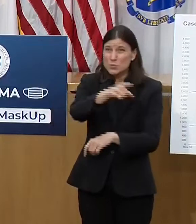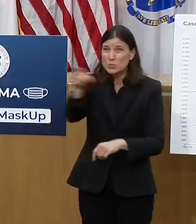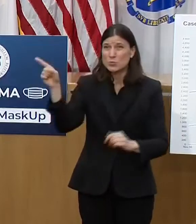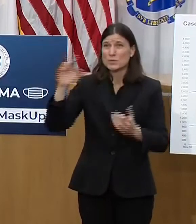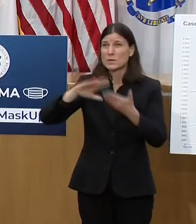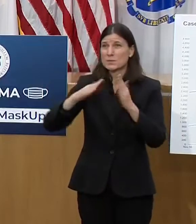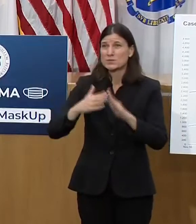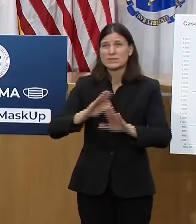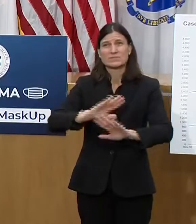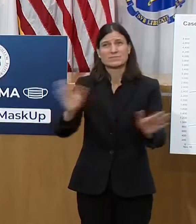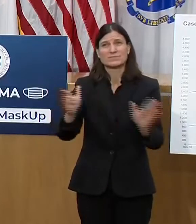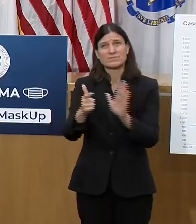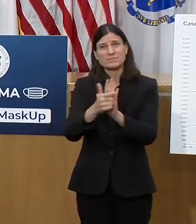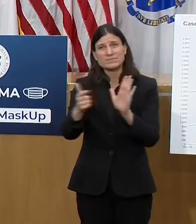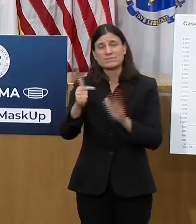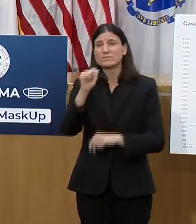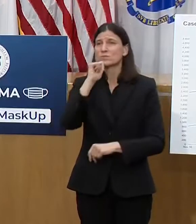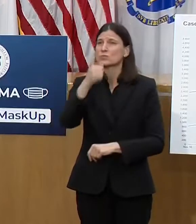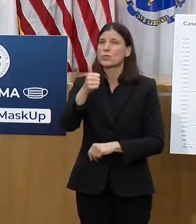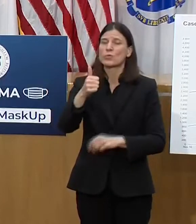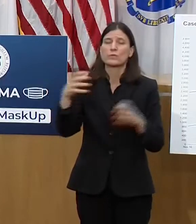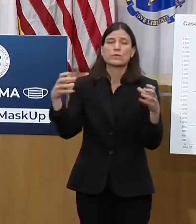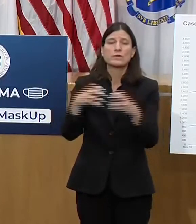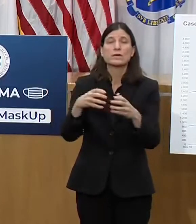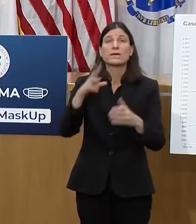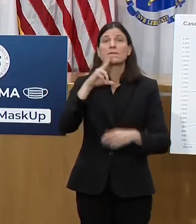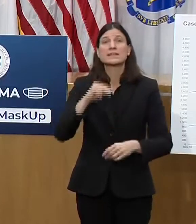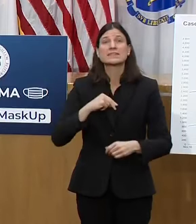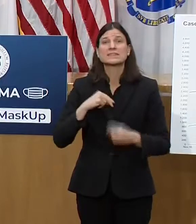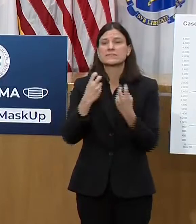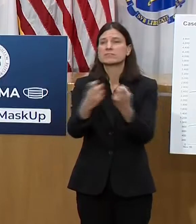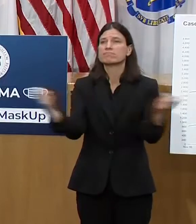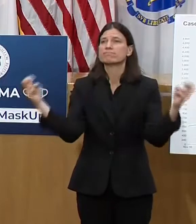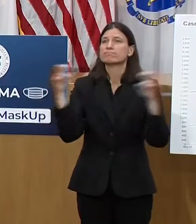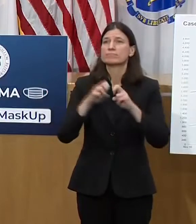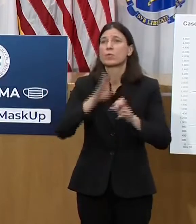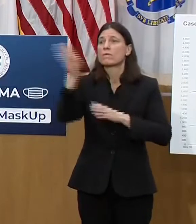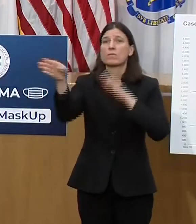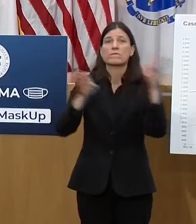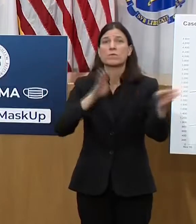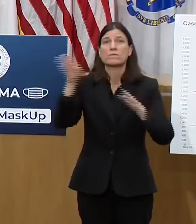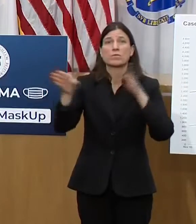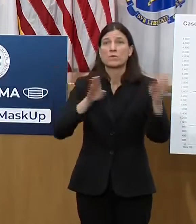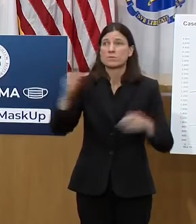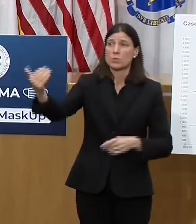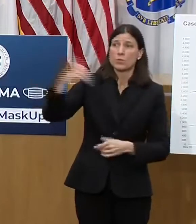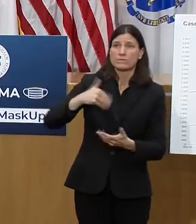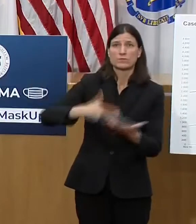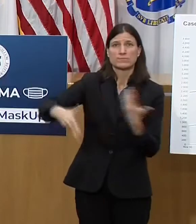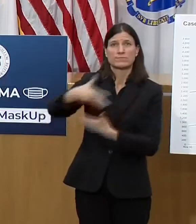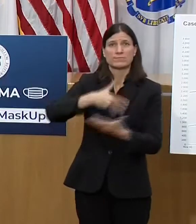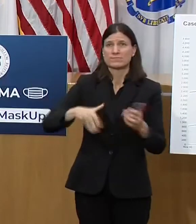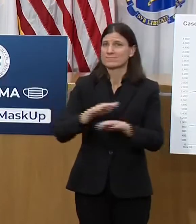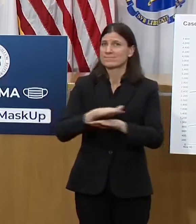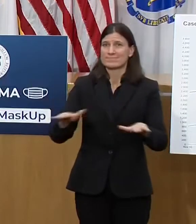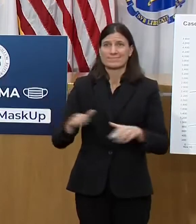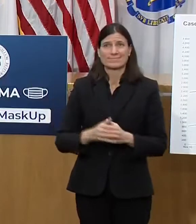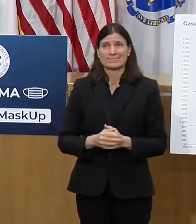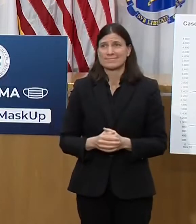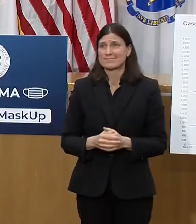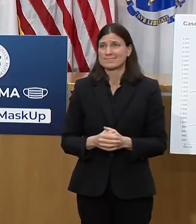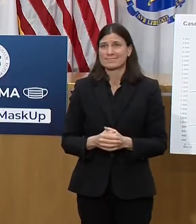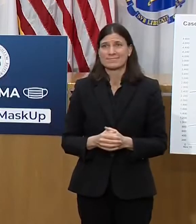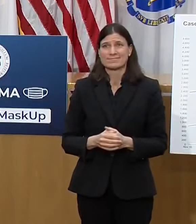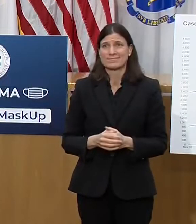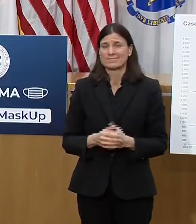gatherings heading into Thanksgiving because when folks are at home with family or